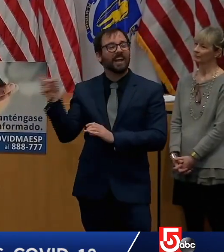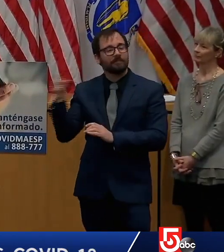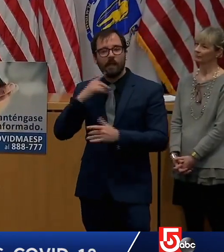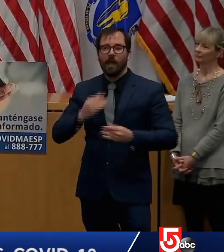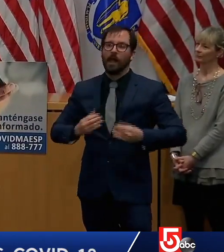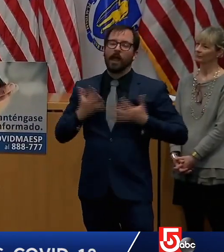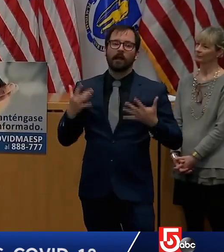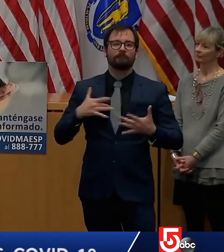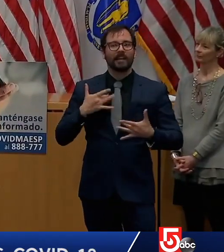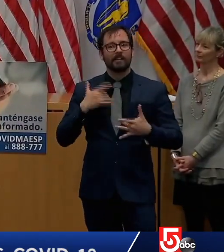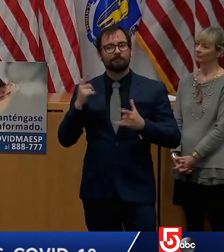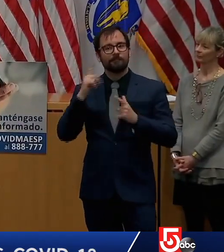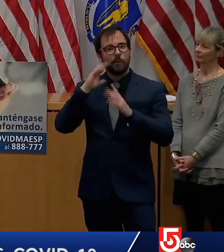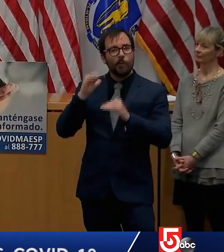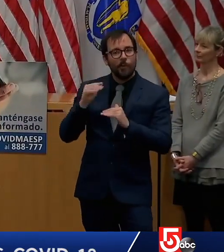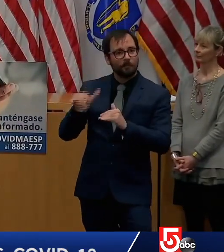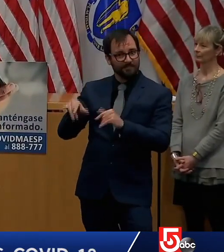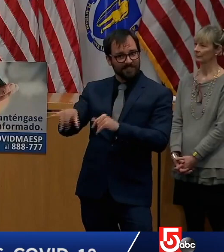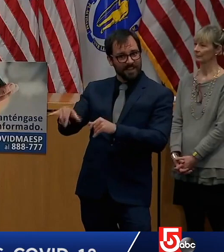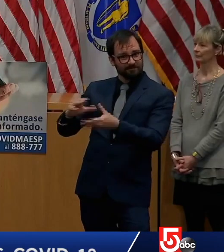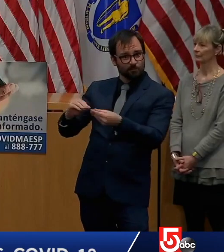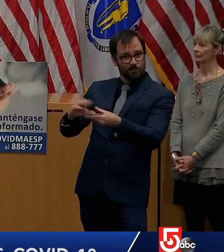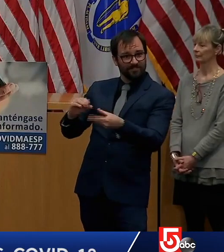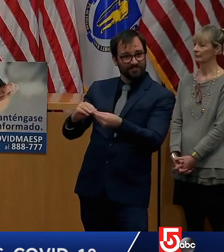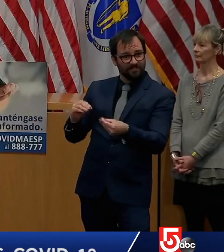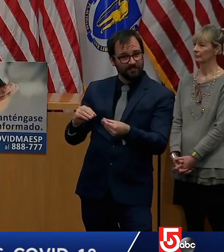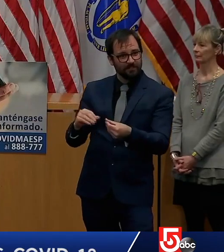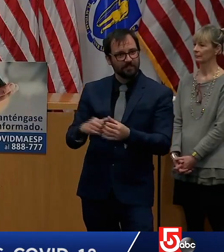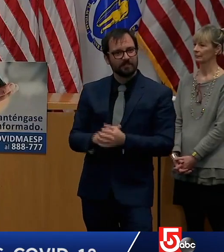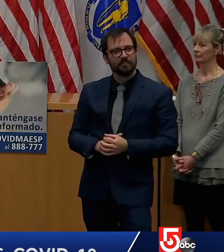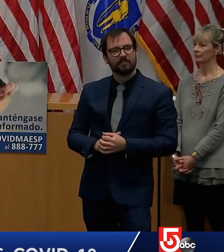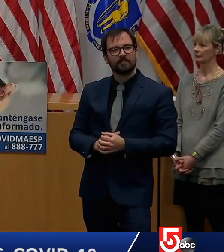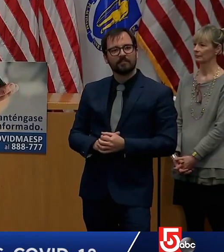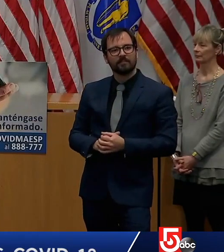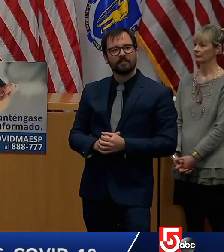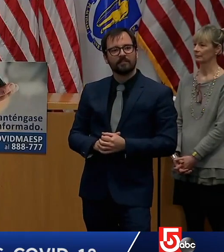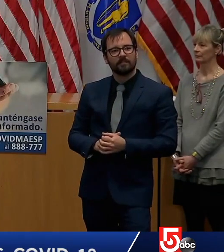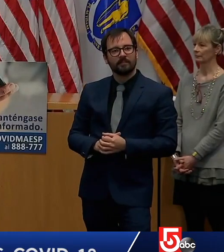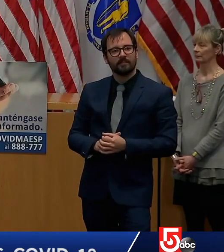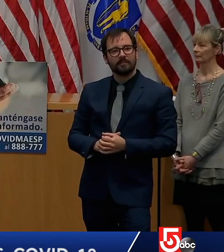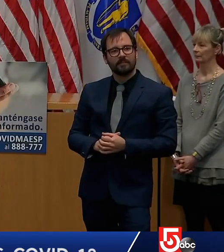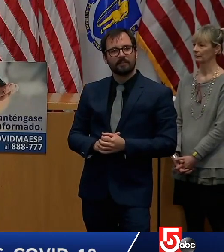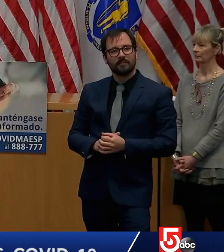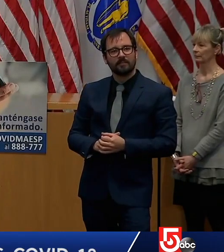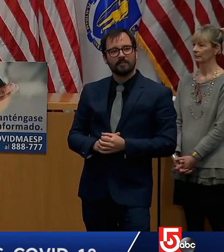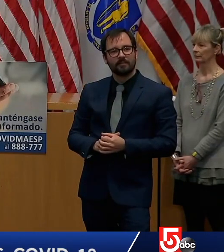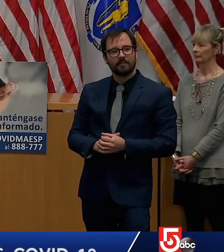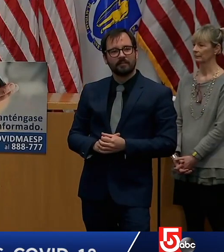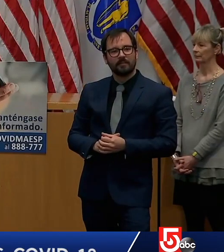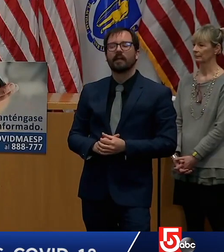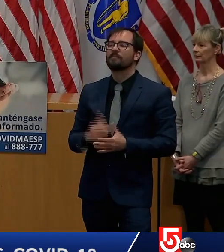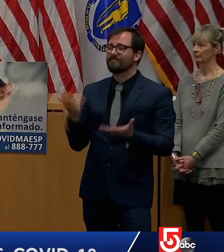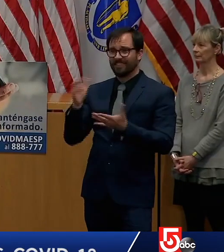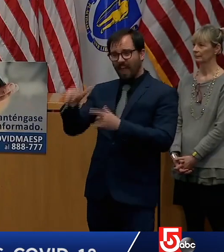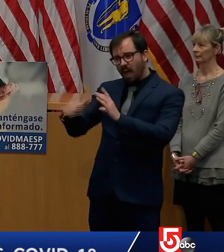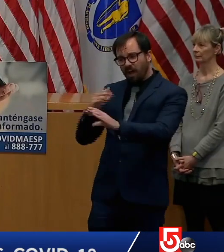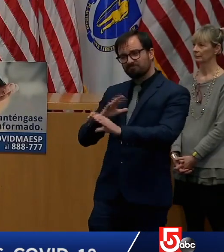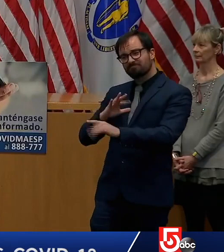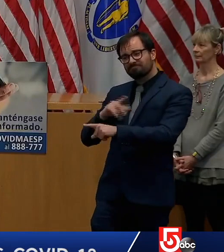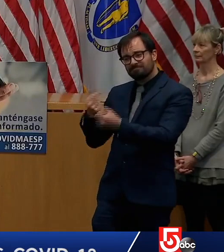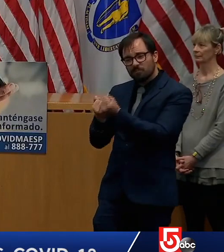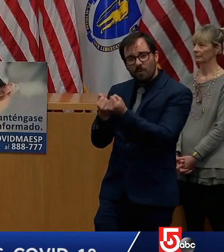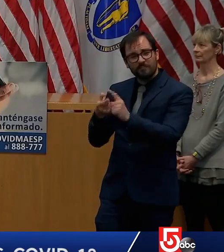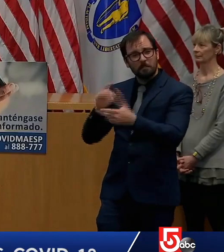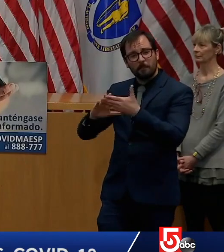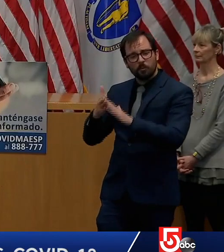who are thinking about school, hearing this decision today, but also May 4th is that line that people are just trying to work towards